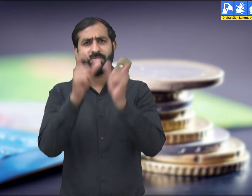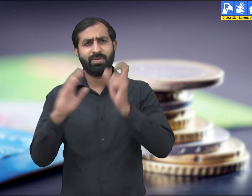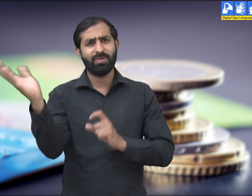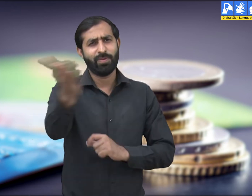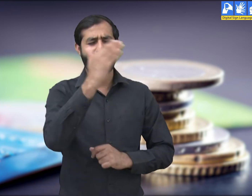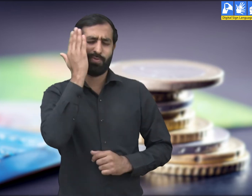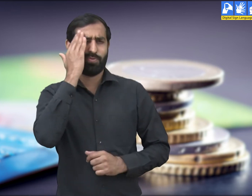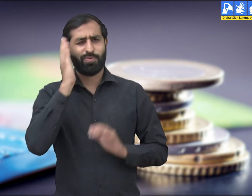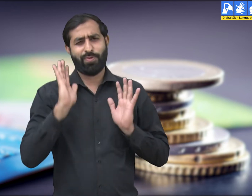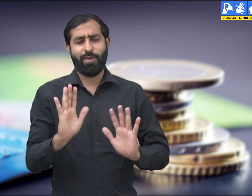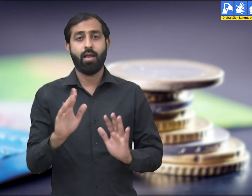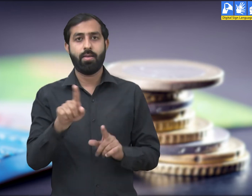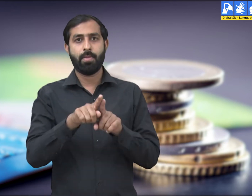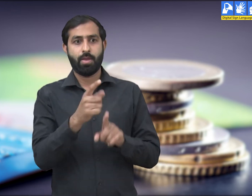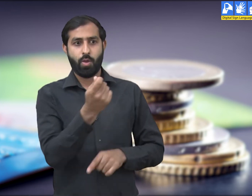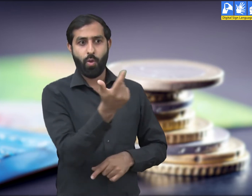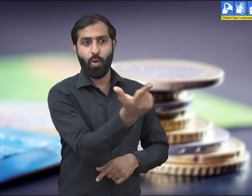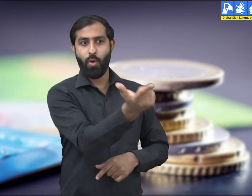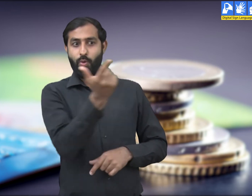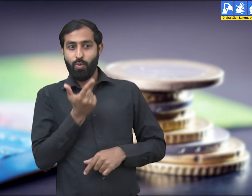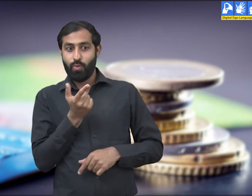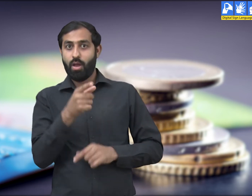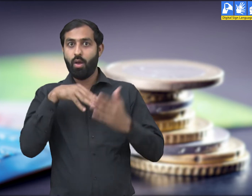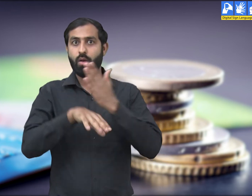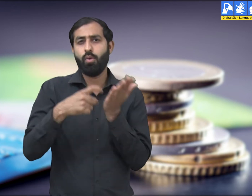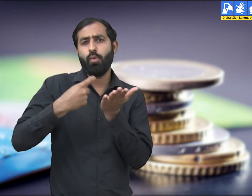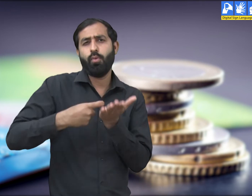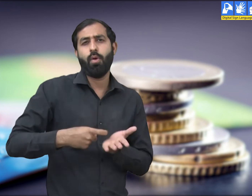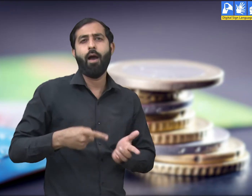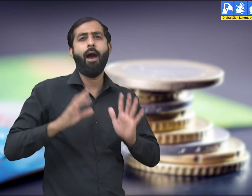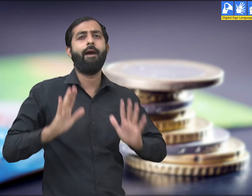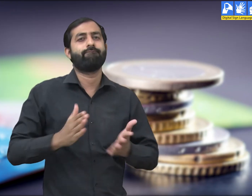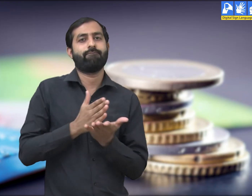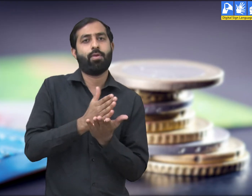Formal and informal sector. There are two sources of credit in an economy.